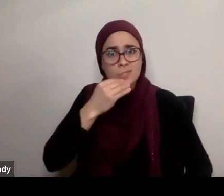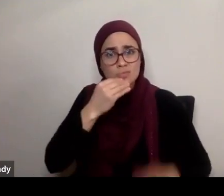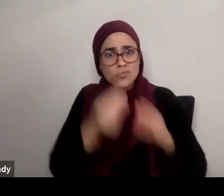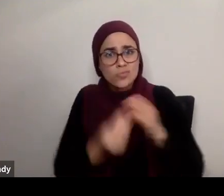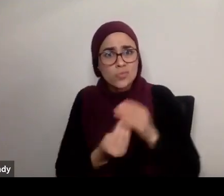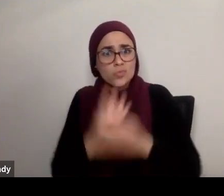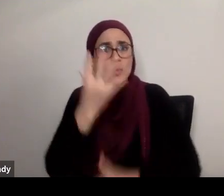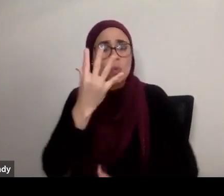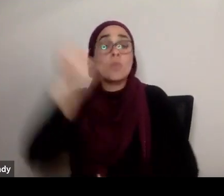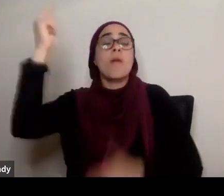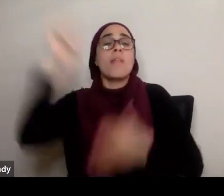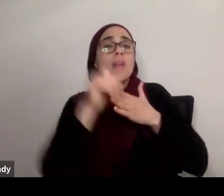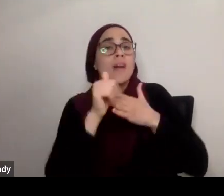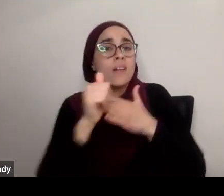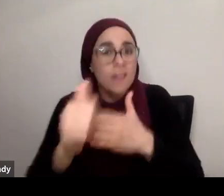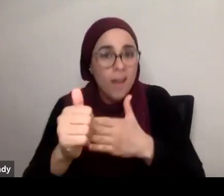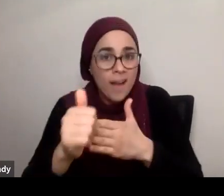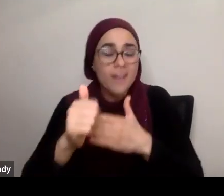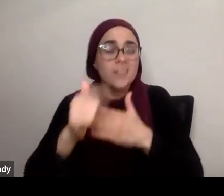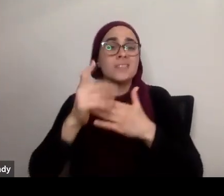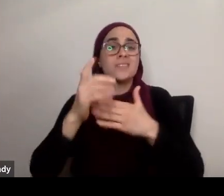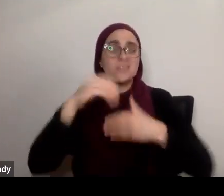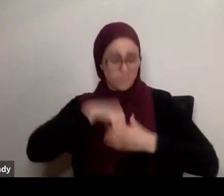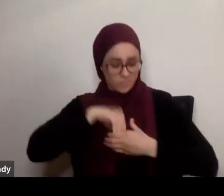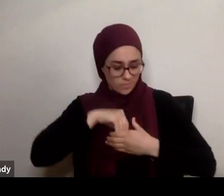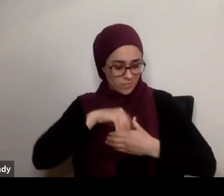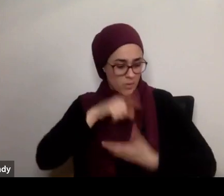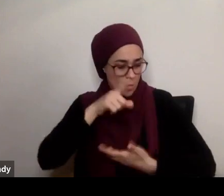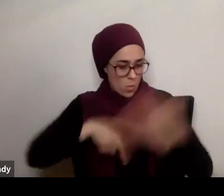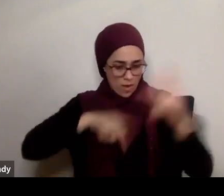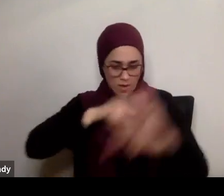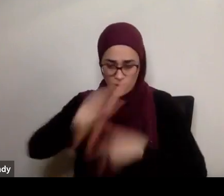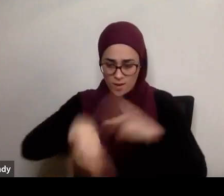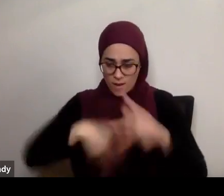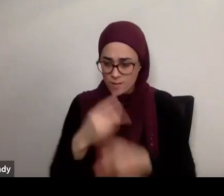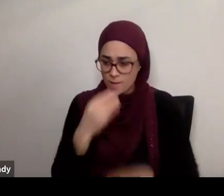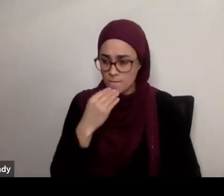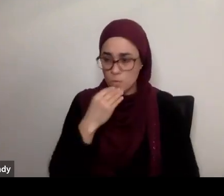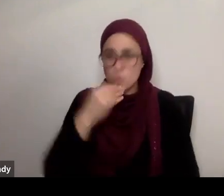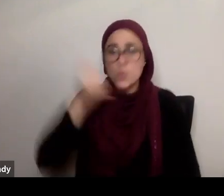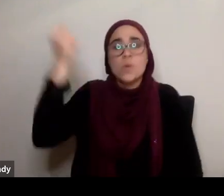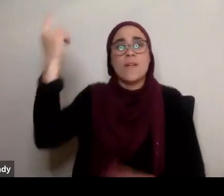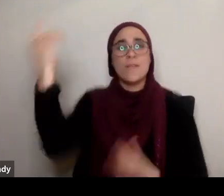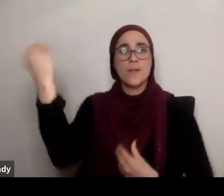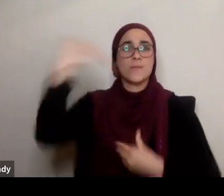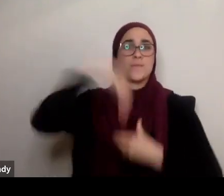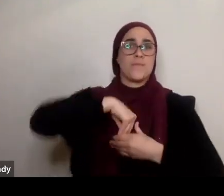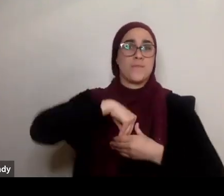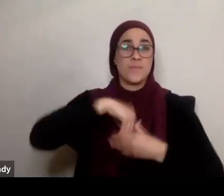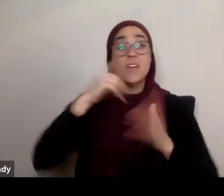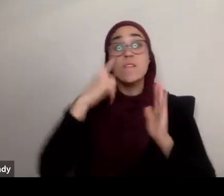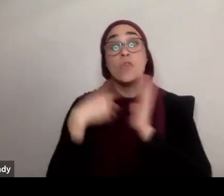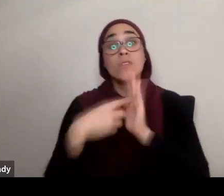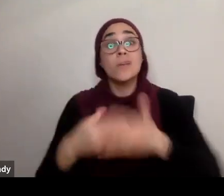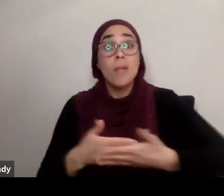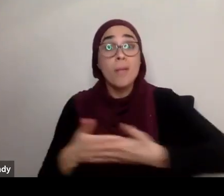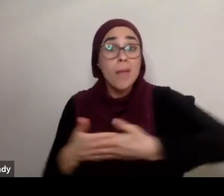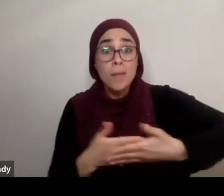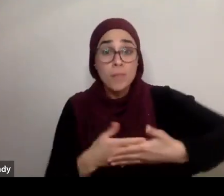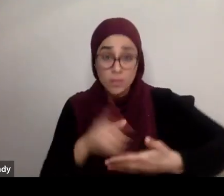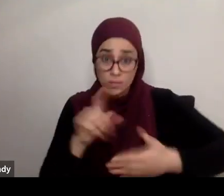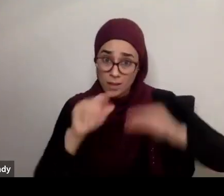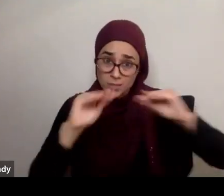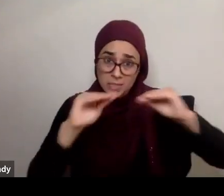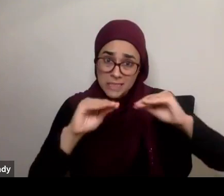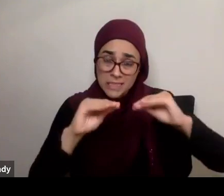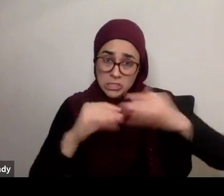to eat through basically the instincts that he set within me, think of a baby. A baby doesn't need to be taught, you know, for the